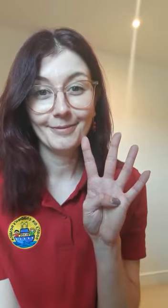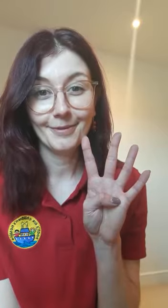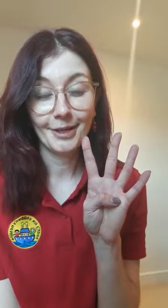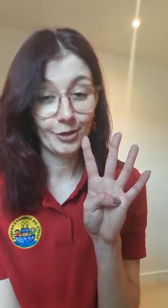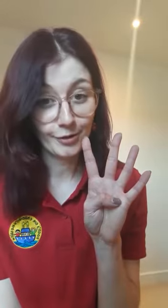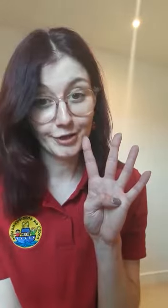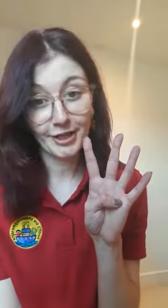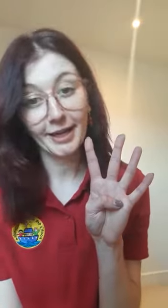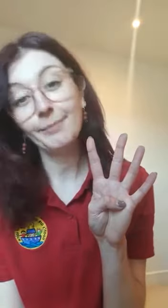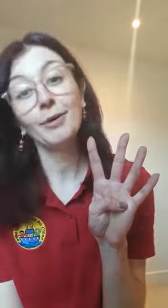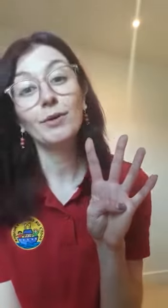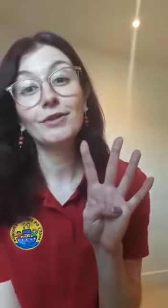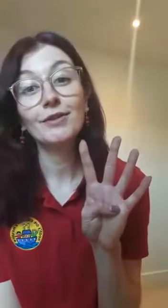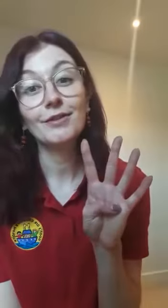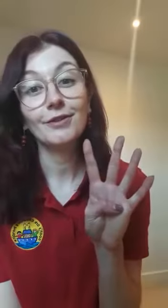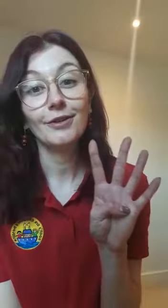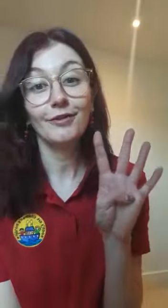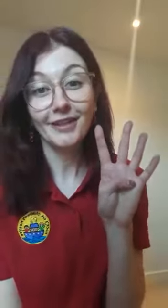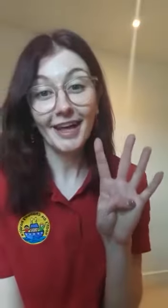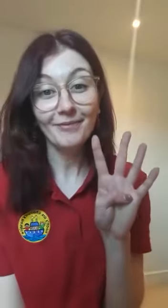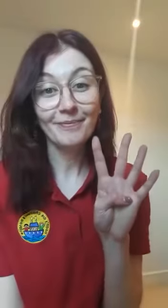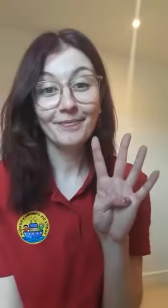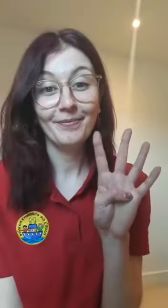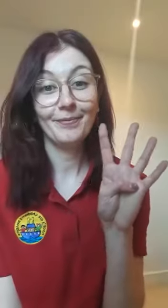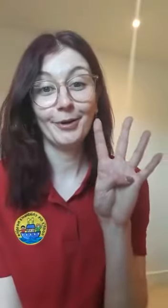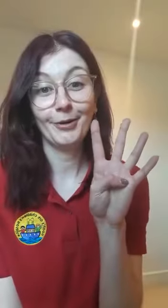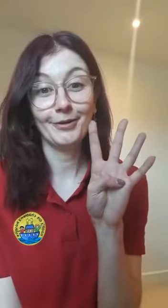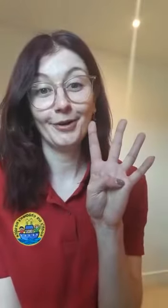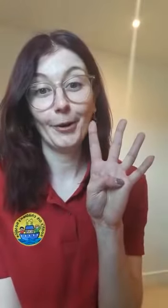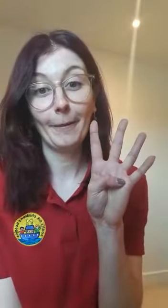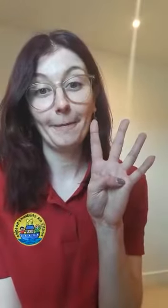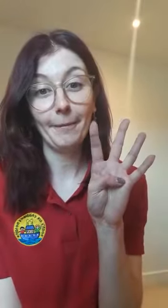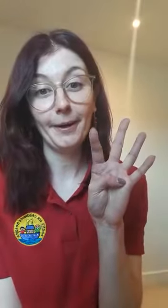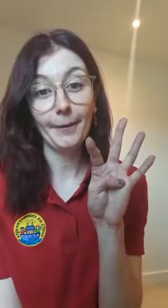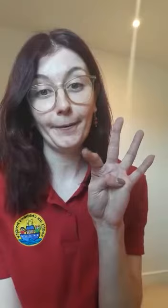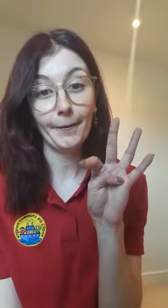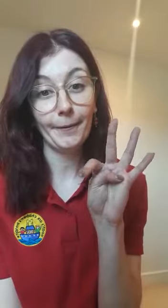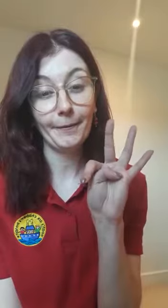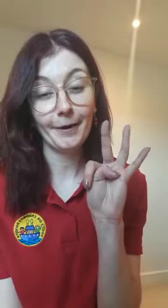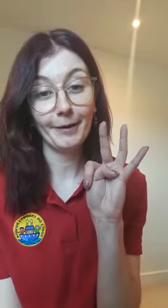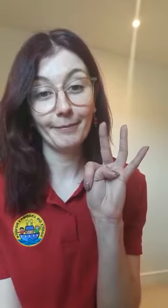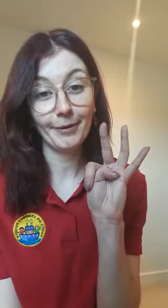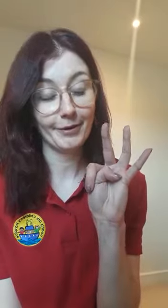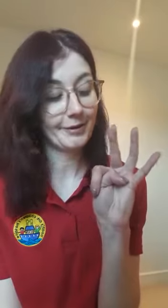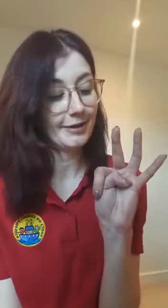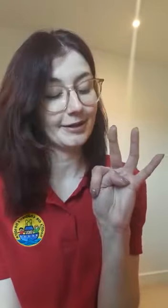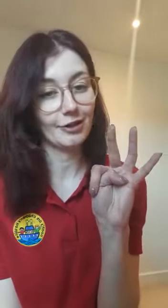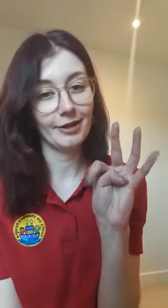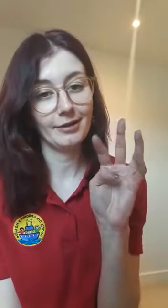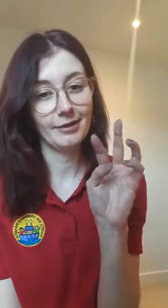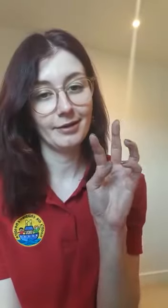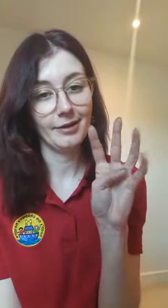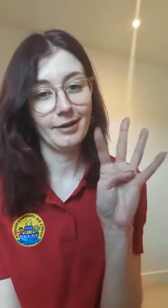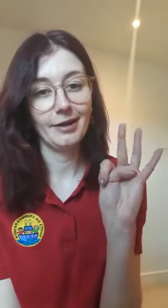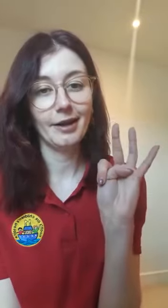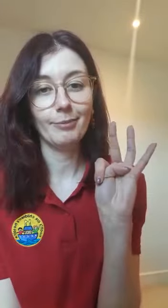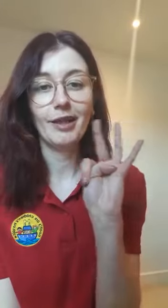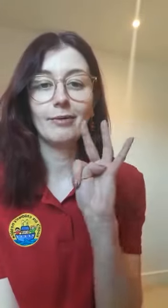And now rush again, but once you've done that, we're going to go and put actually, yeah, put that one